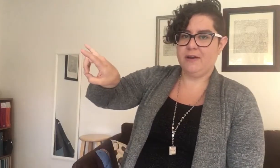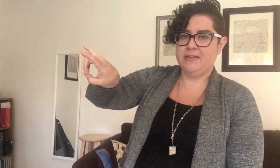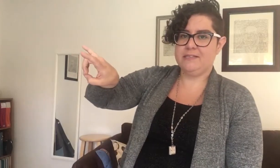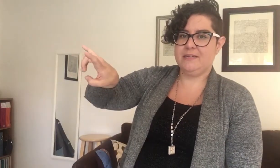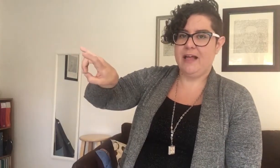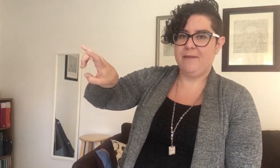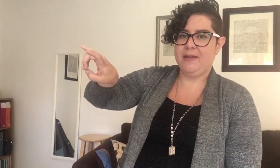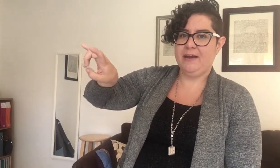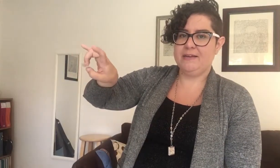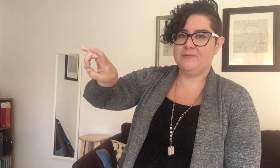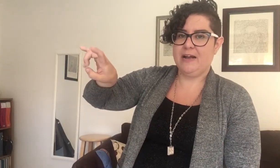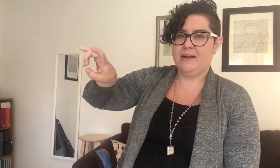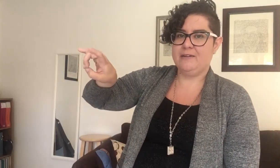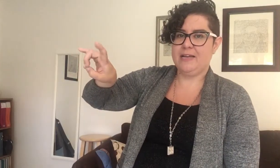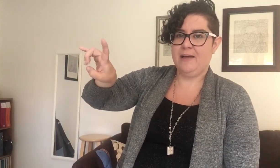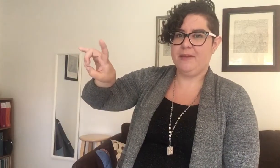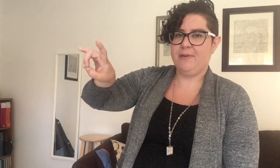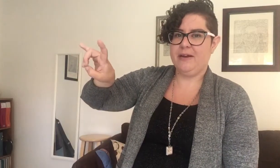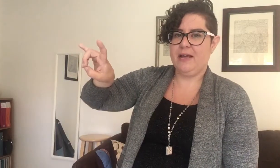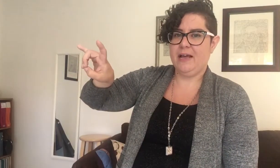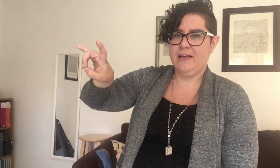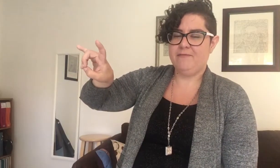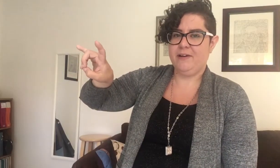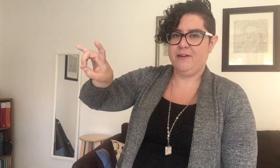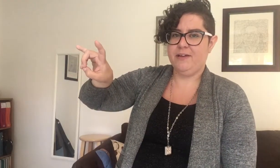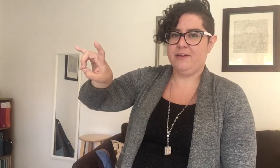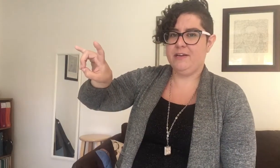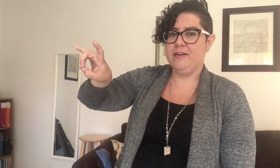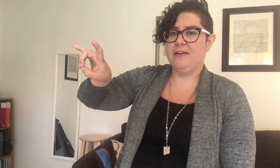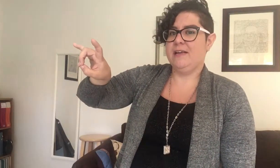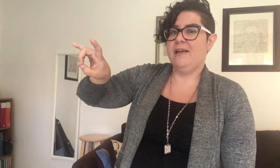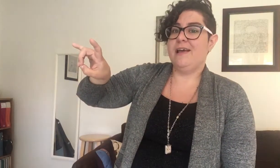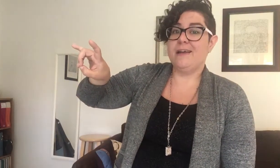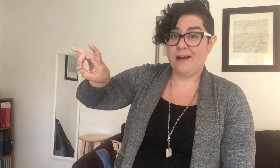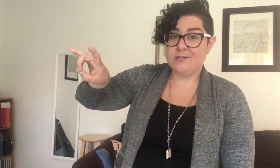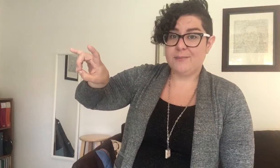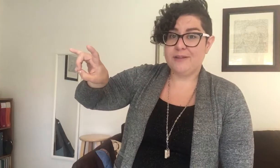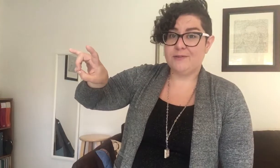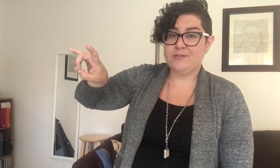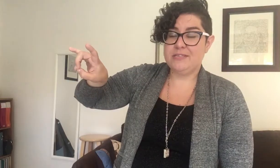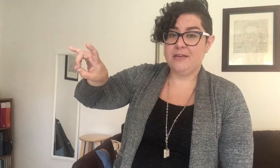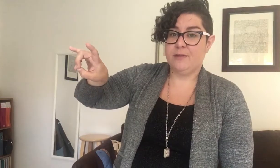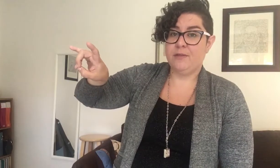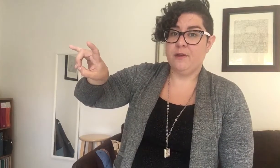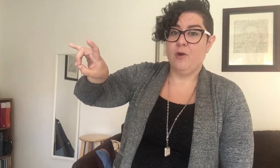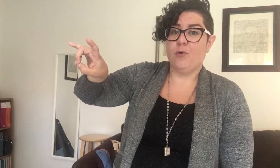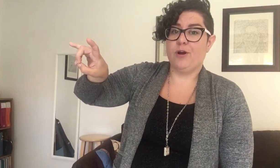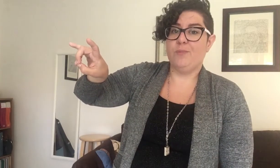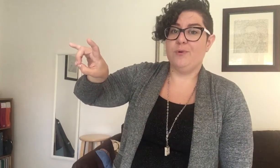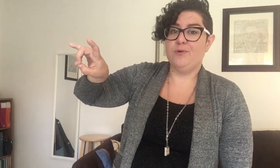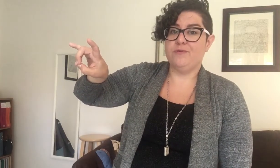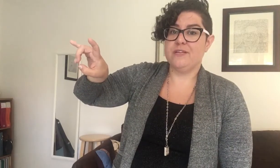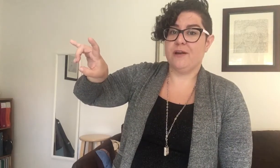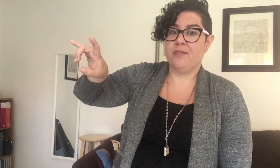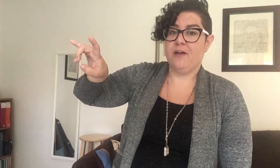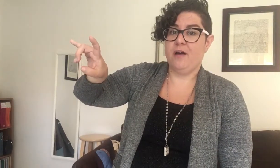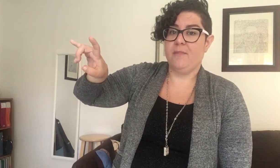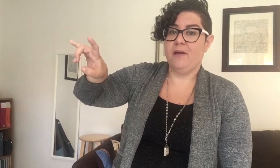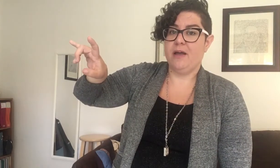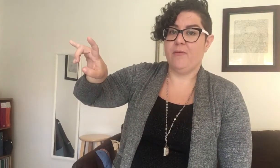bunny is still happy, a nice round happy bunny eye. Very good. And now to make those teeth, we're going to move, take our thumb and